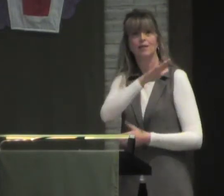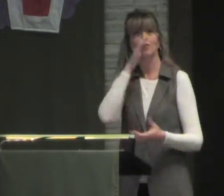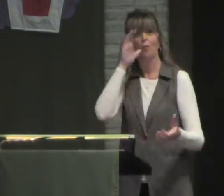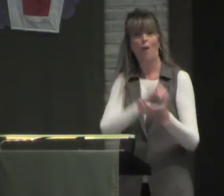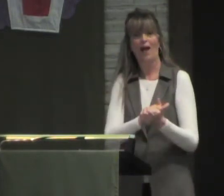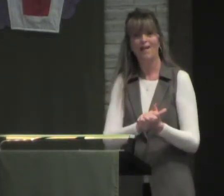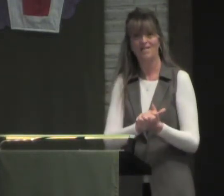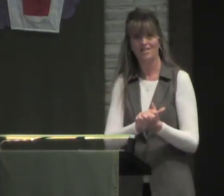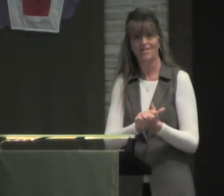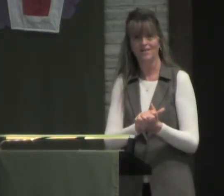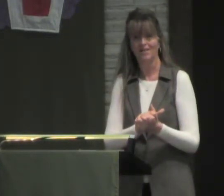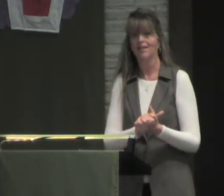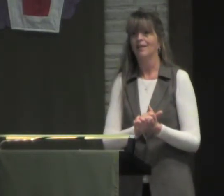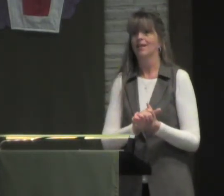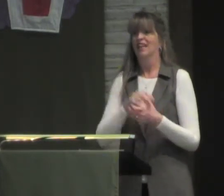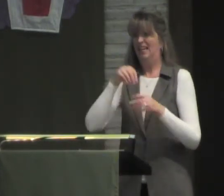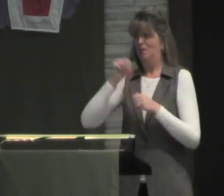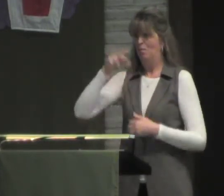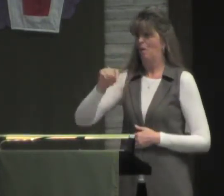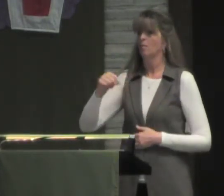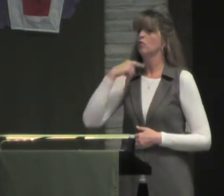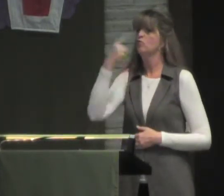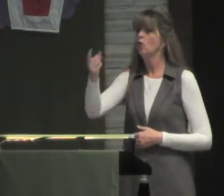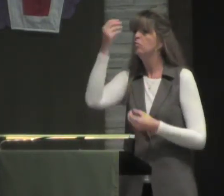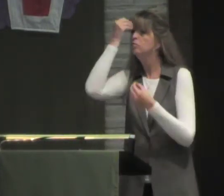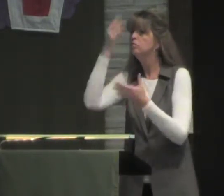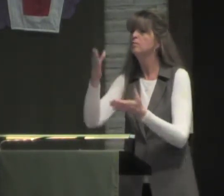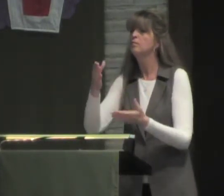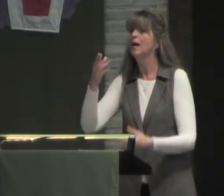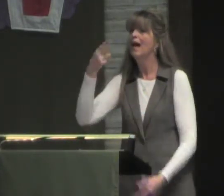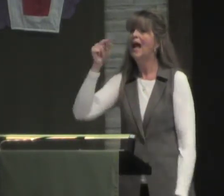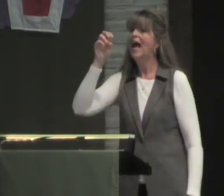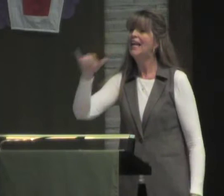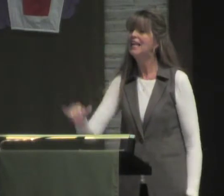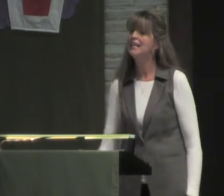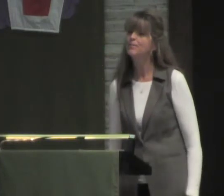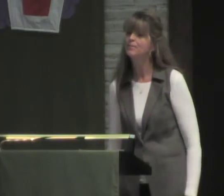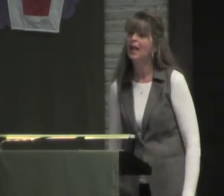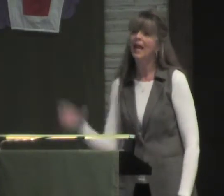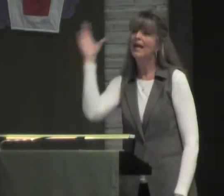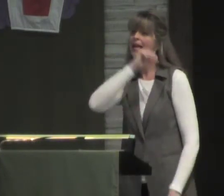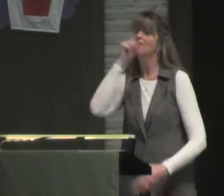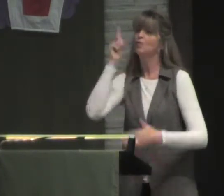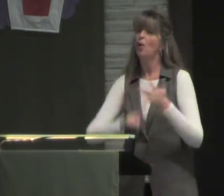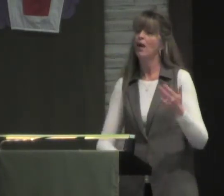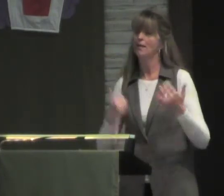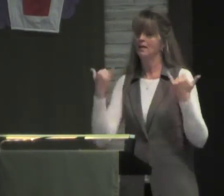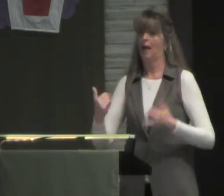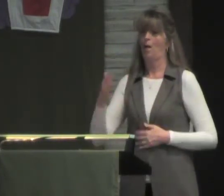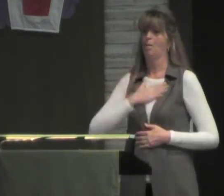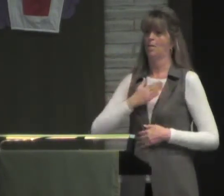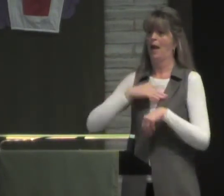So one day when he arrived home his wife announced hey honey guess what